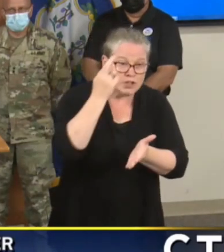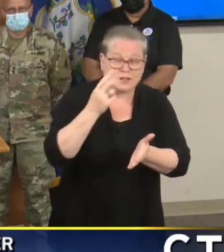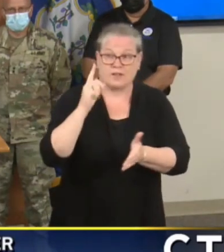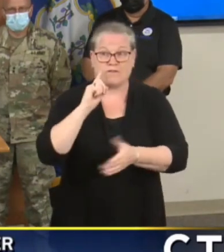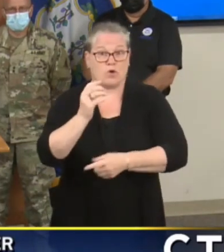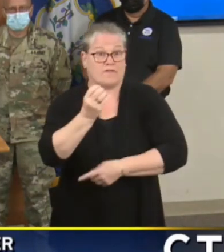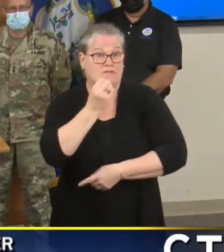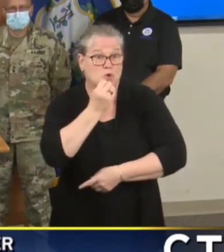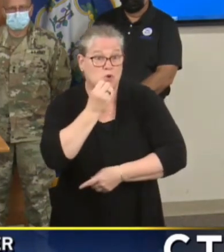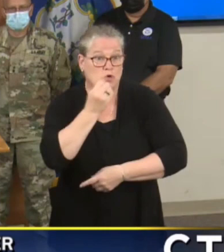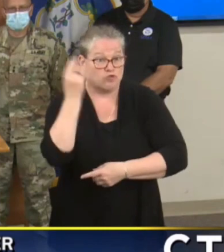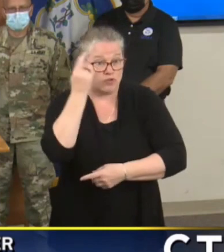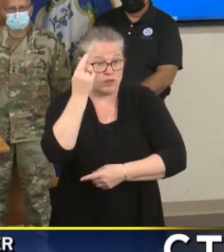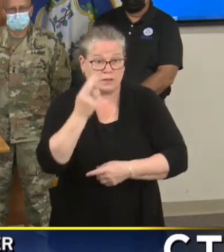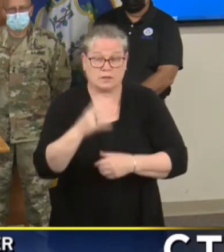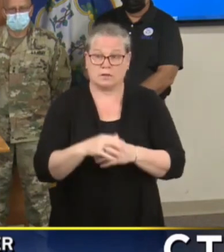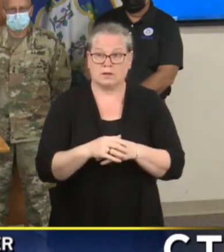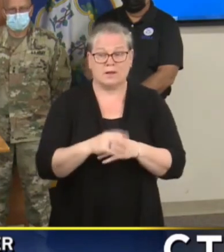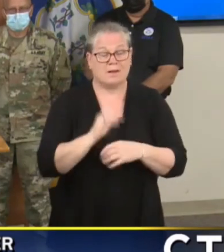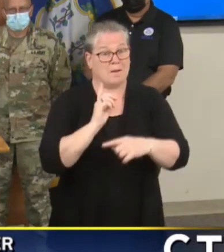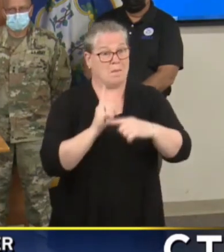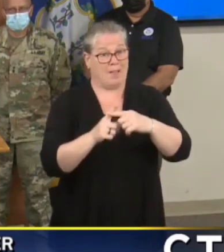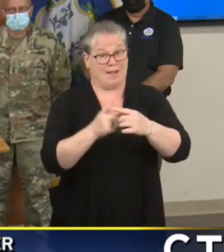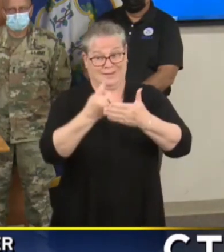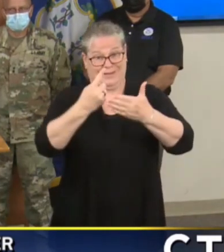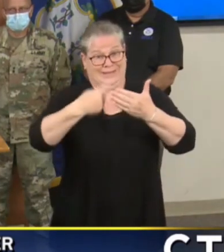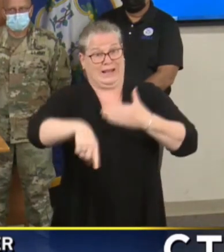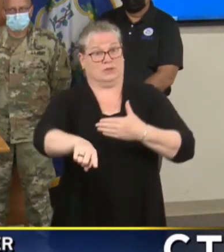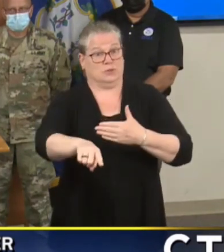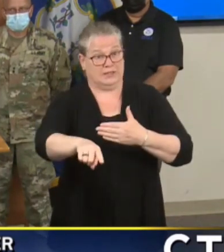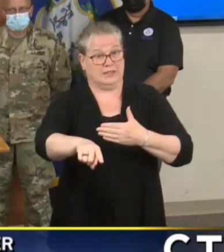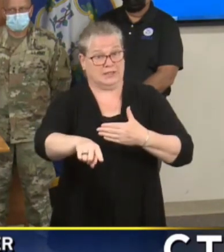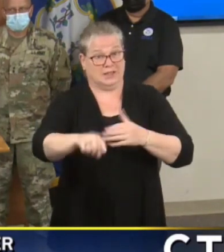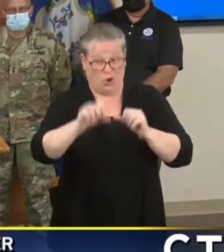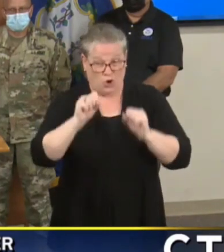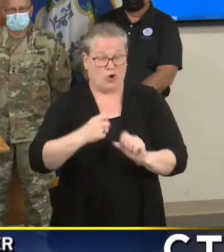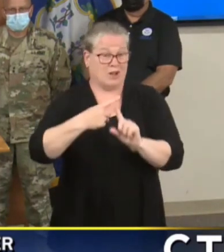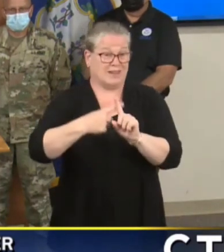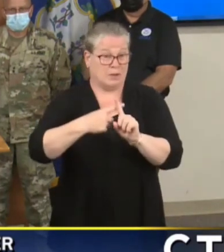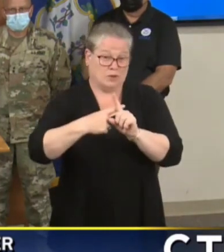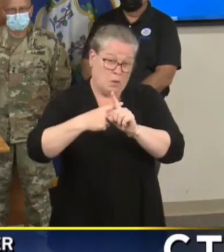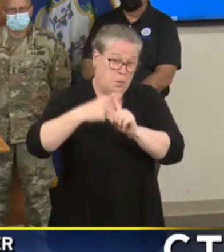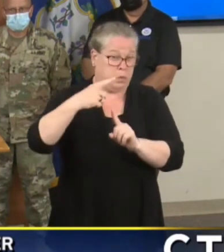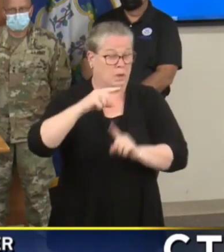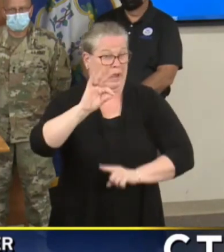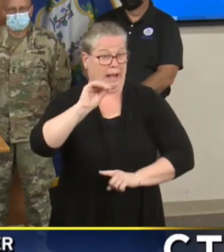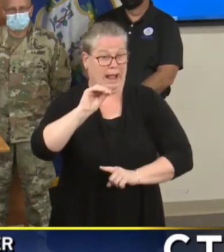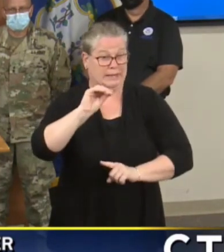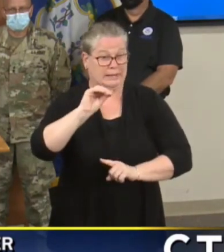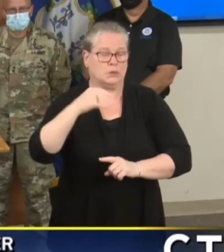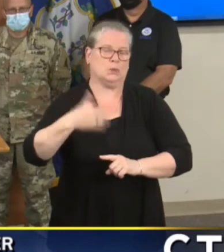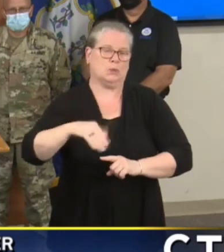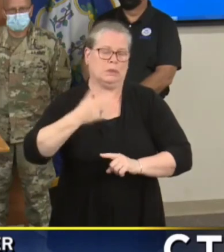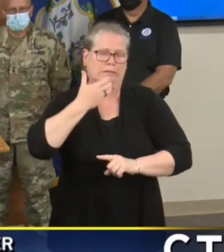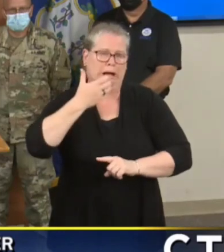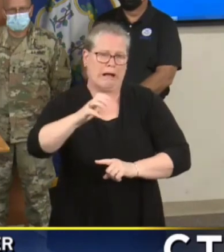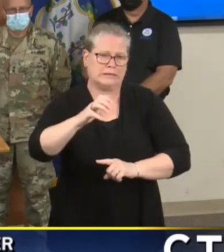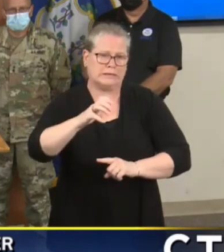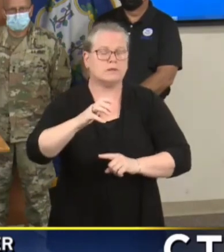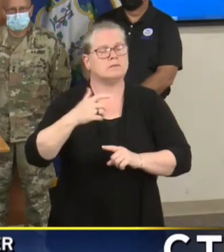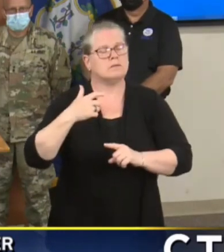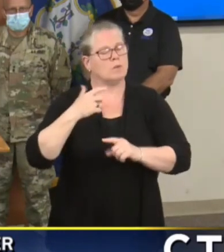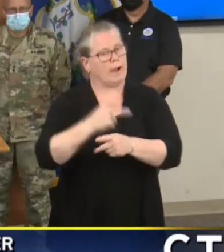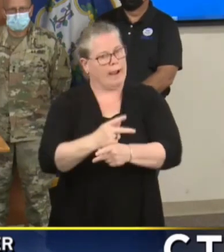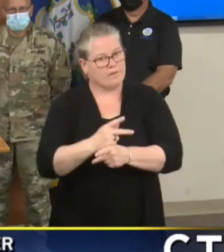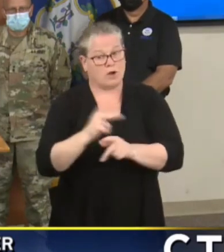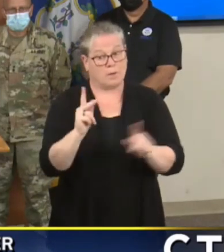We know what it means in terms of the fact that next week we could have 90 degree weather. We're tracking very closely those most